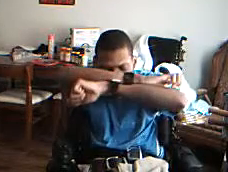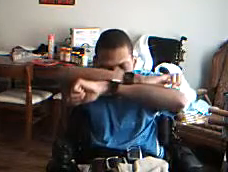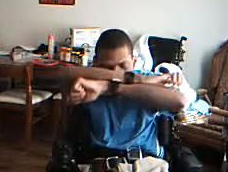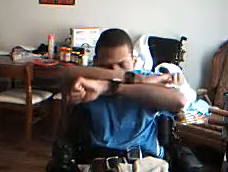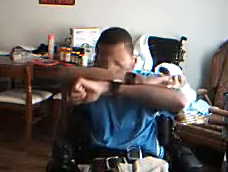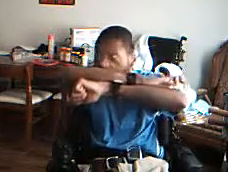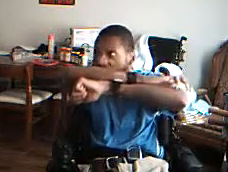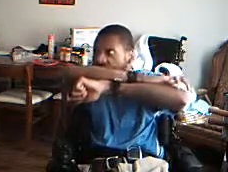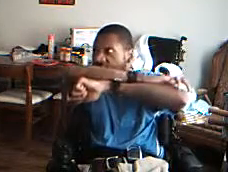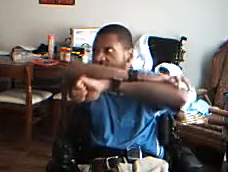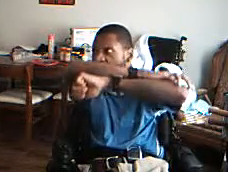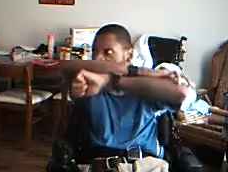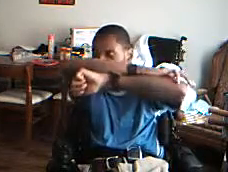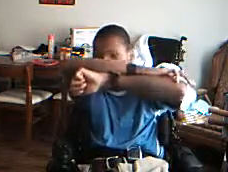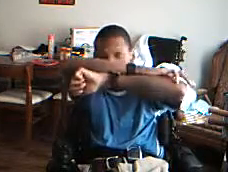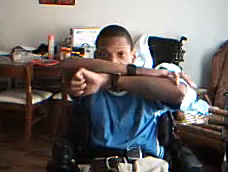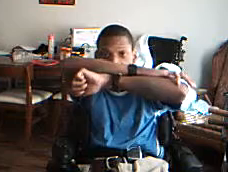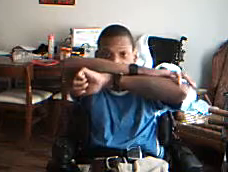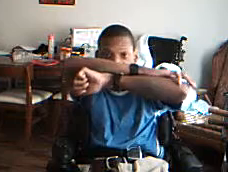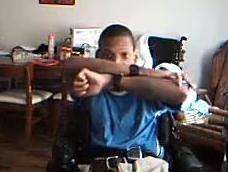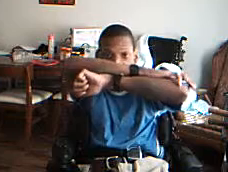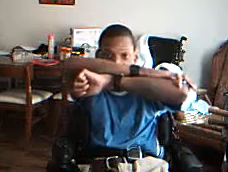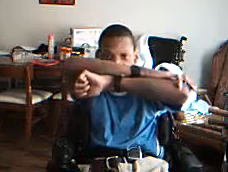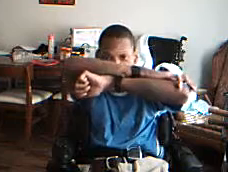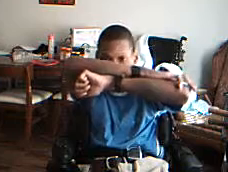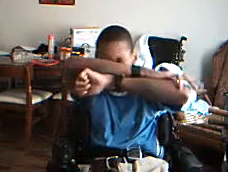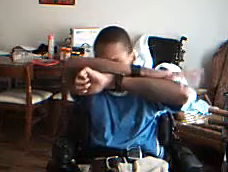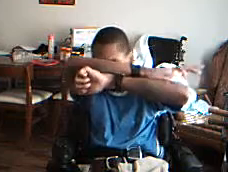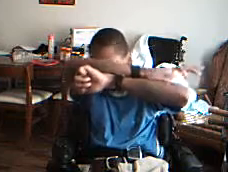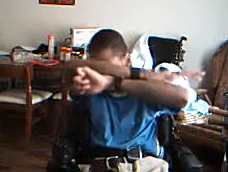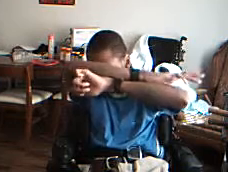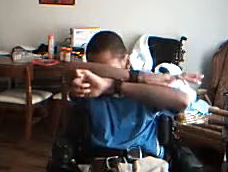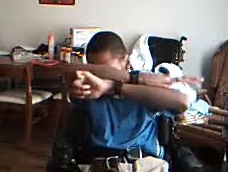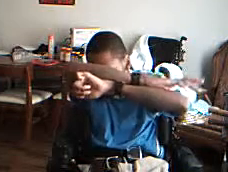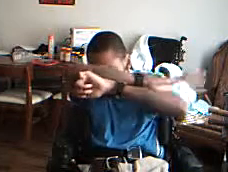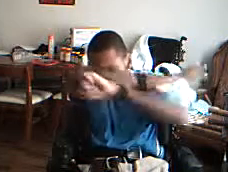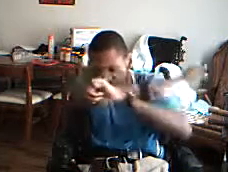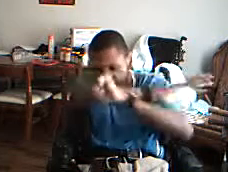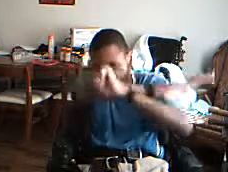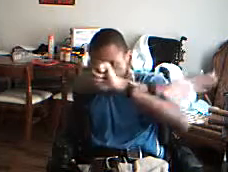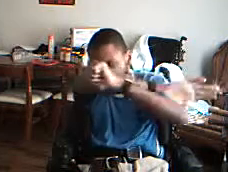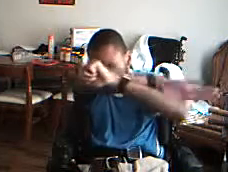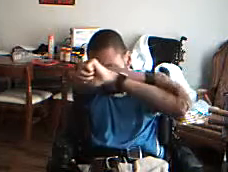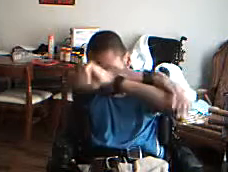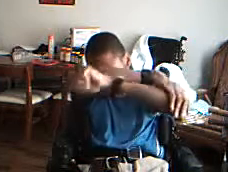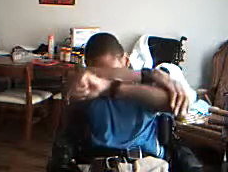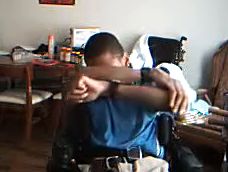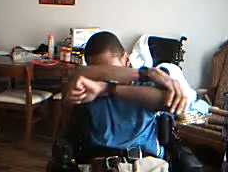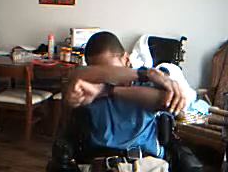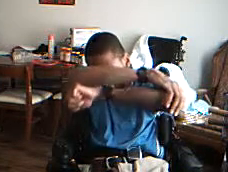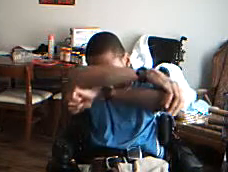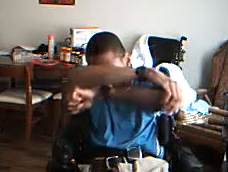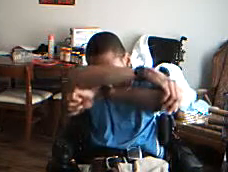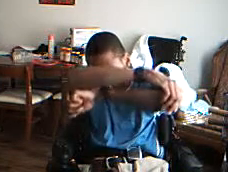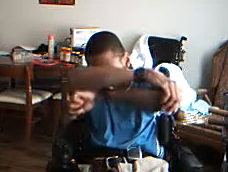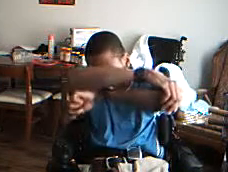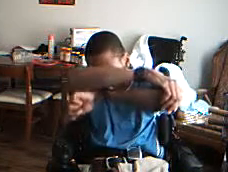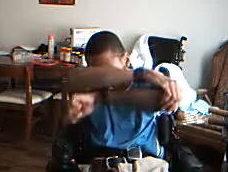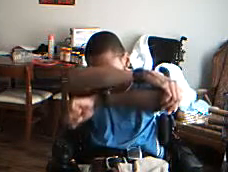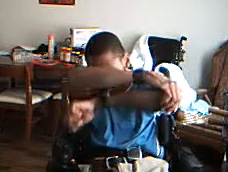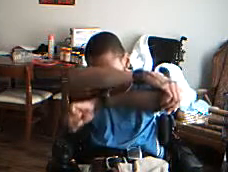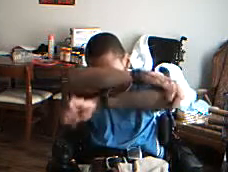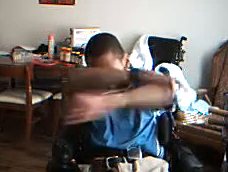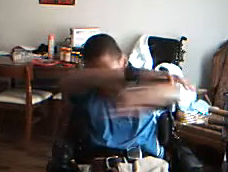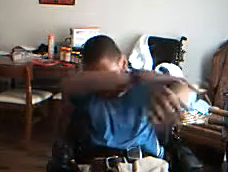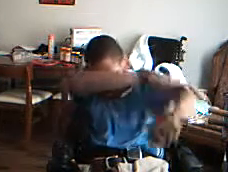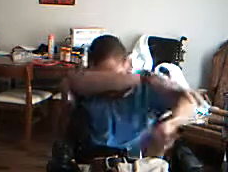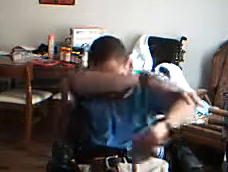Now, I'm covered this way again. Now, what do I do? Boom.